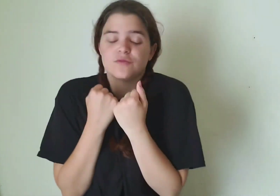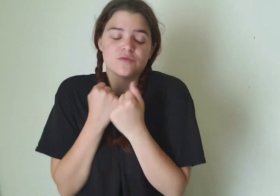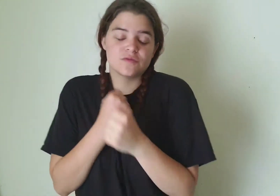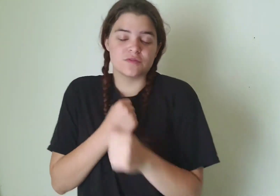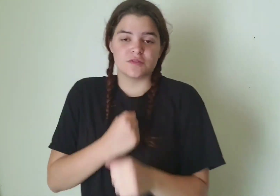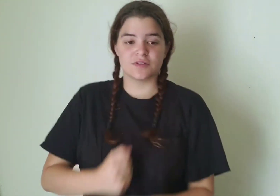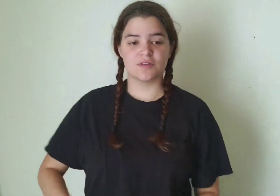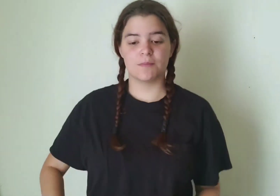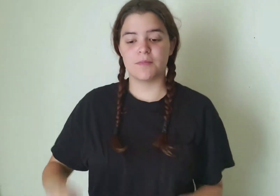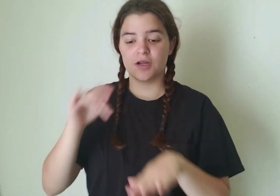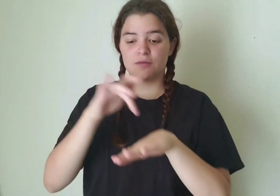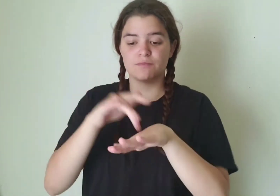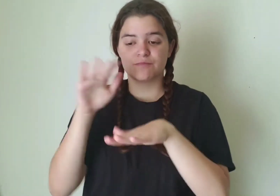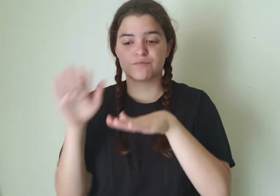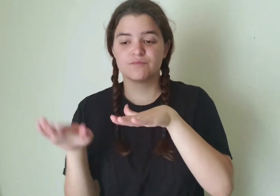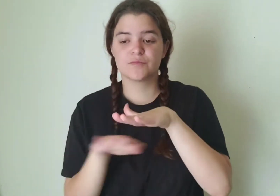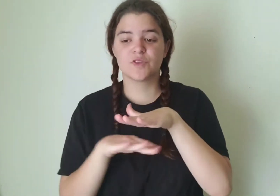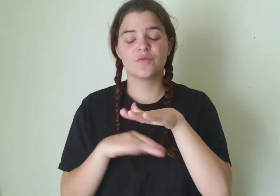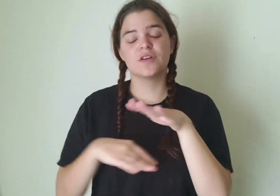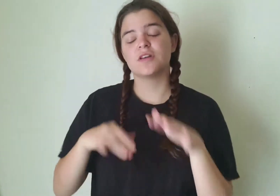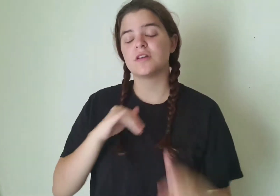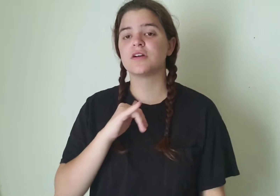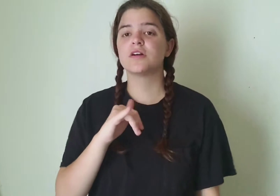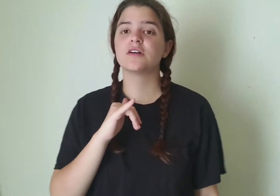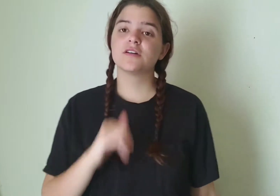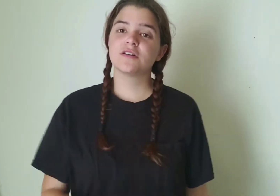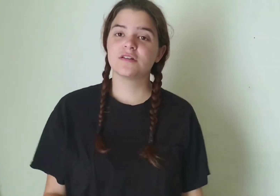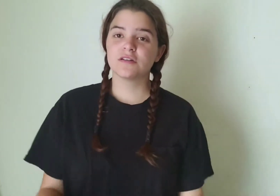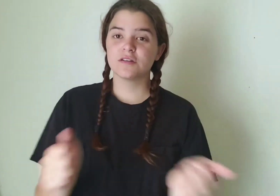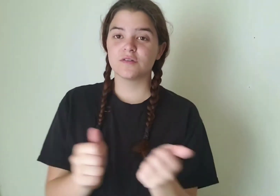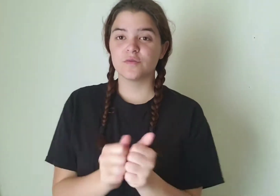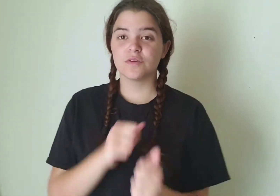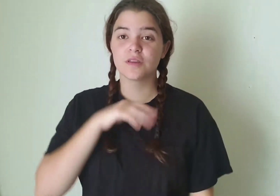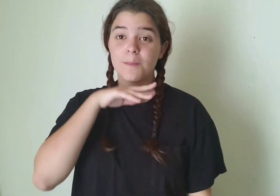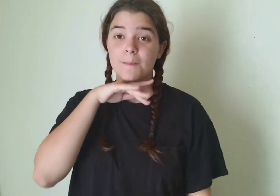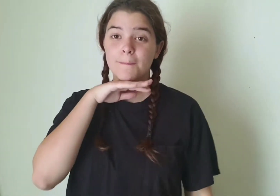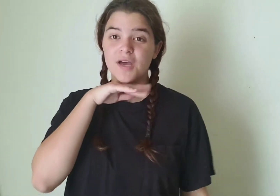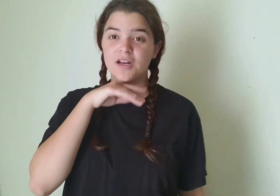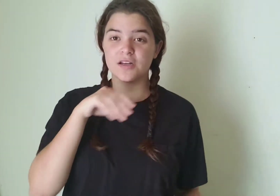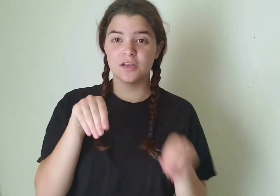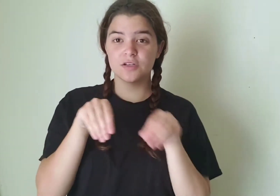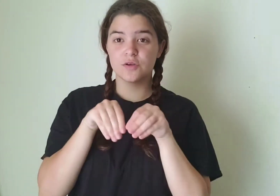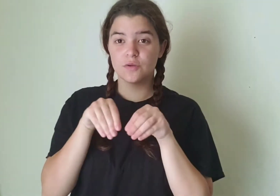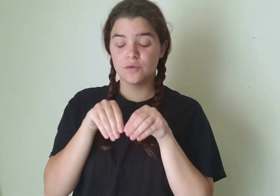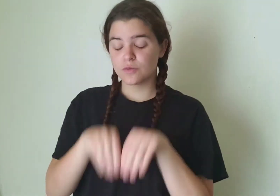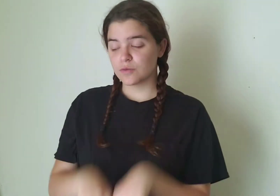Touch the bubble You and I With muddy toes